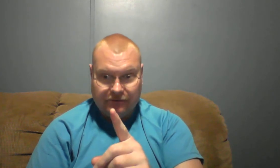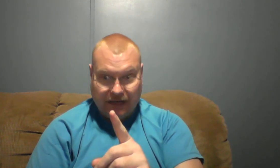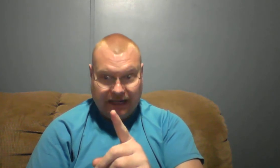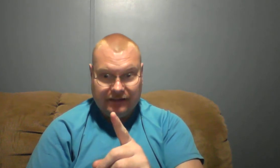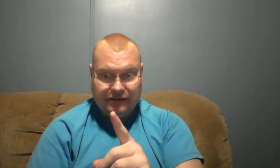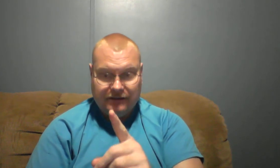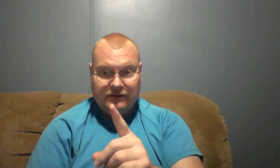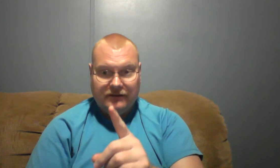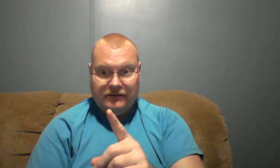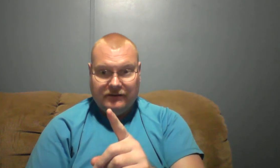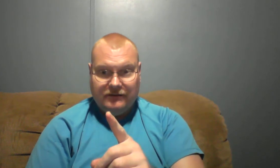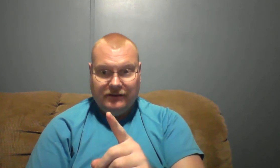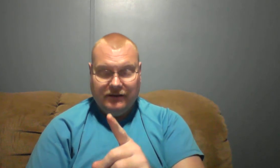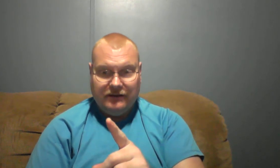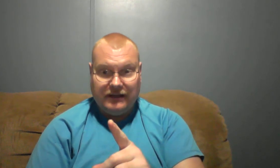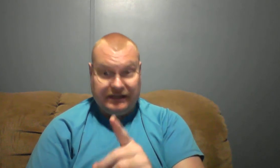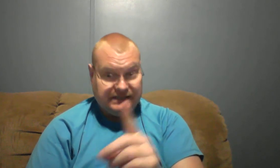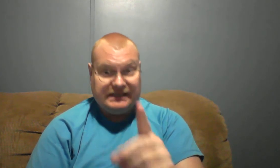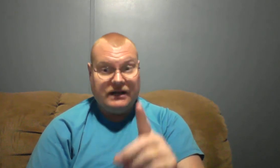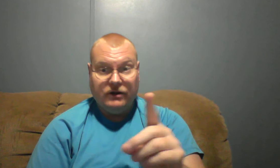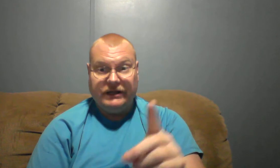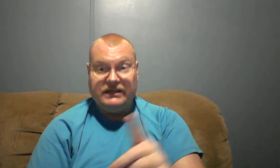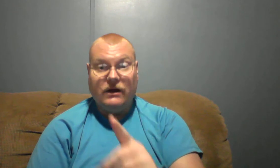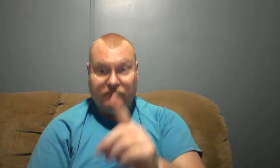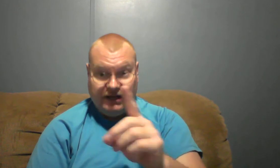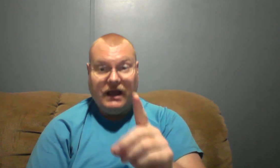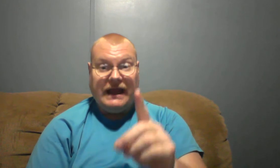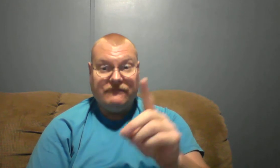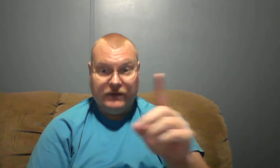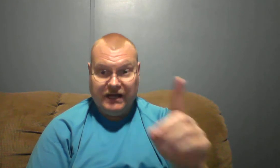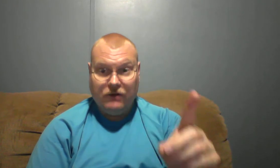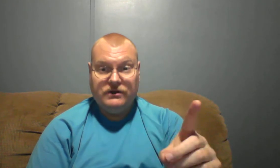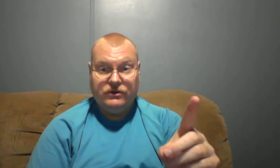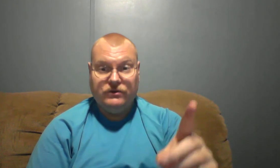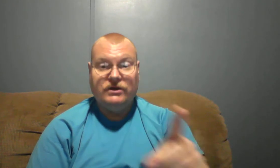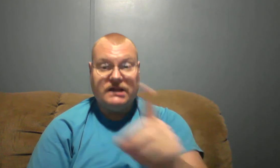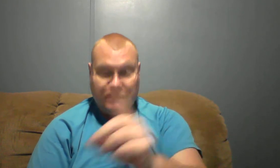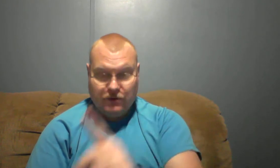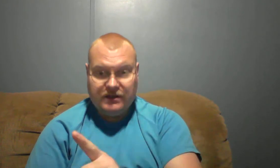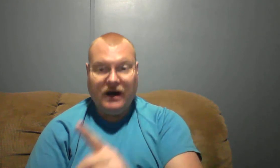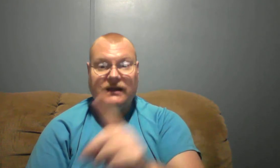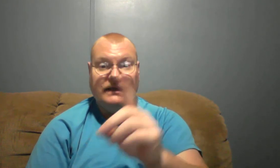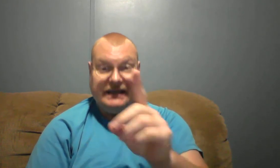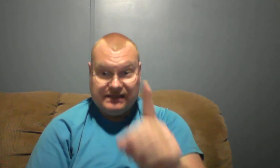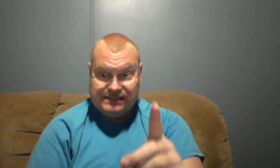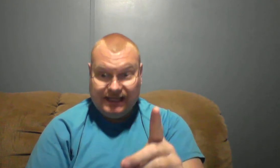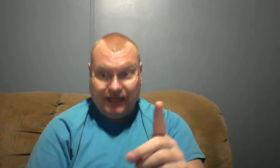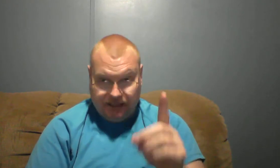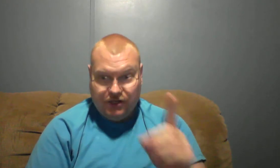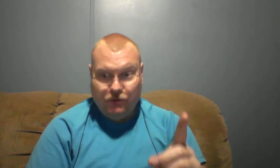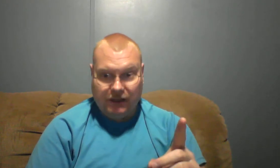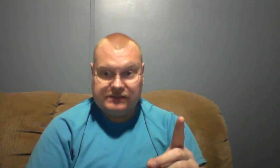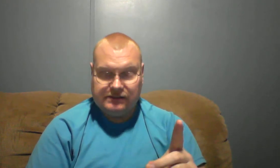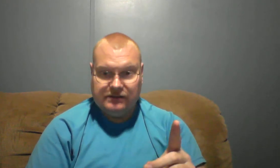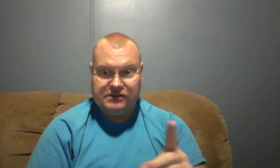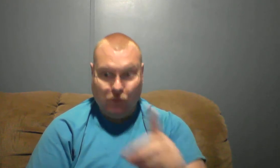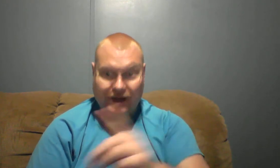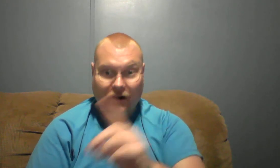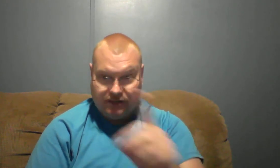Right? And as I said earlier you know if we know to do good and do it not it is sin unto us. So we are to